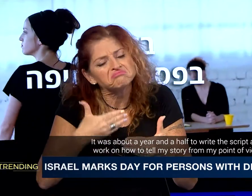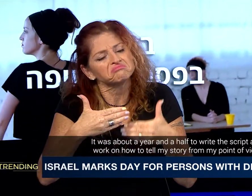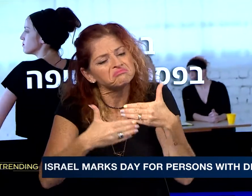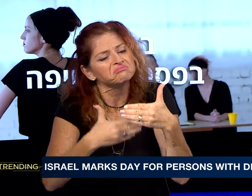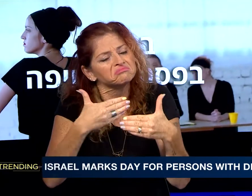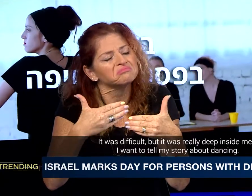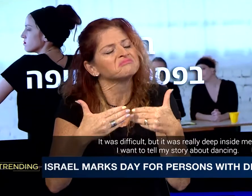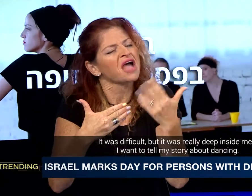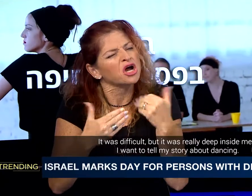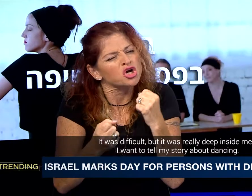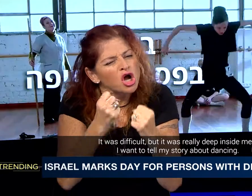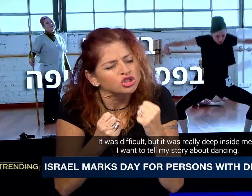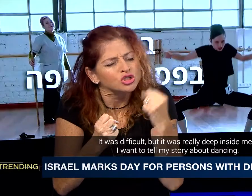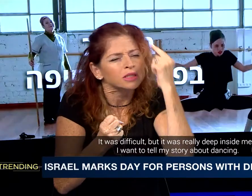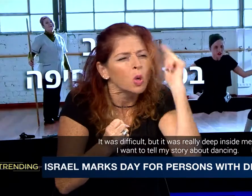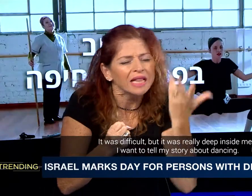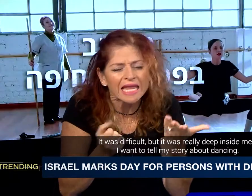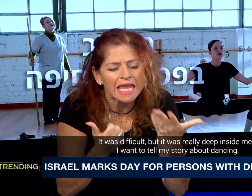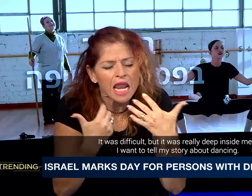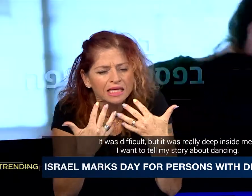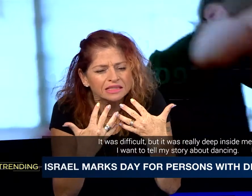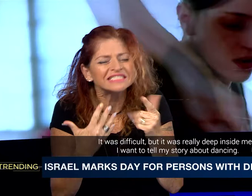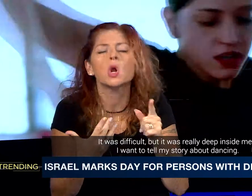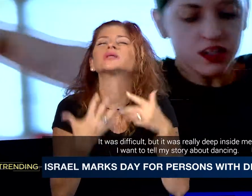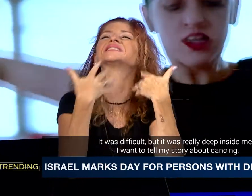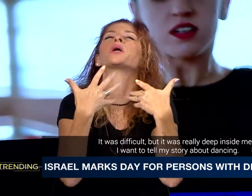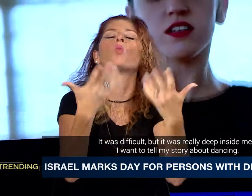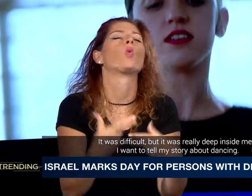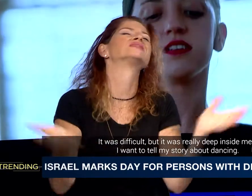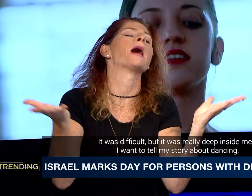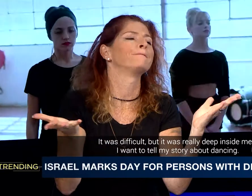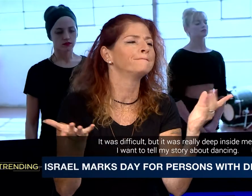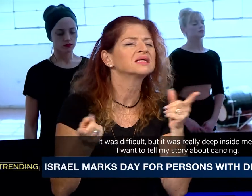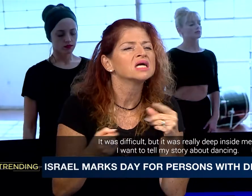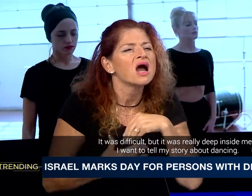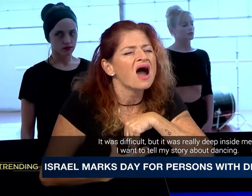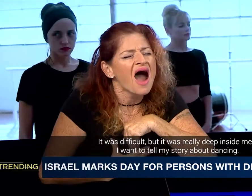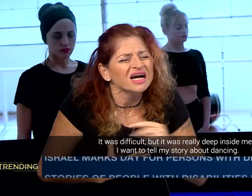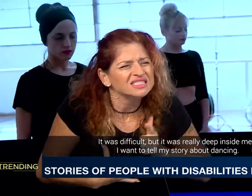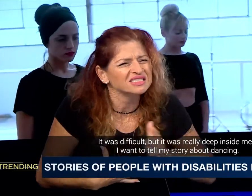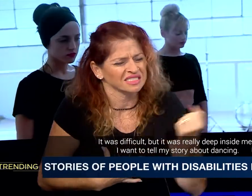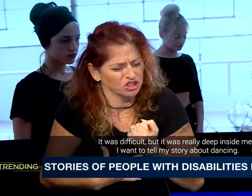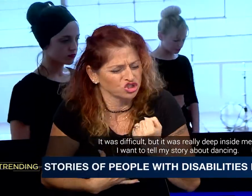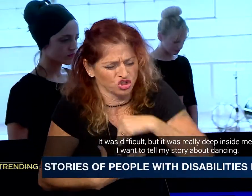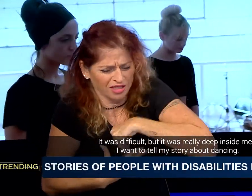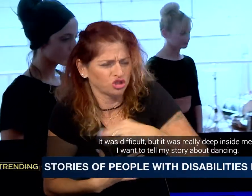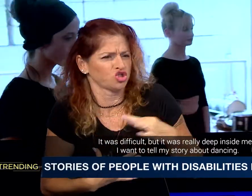view, how to tell it from my point of light. There were difficulties. I didn't know how to tell everything. It's not just to say it. It was really something deep